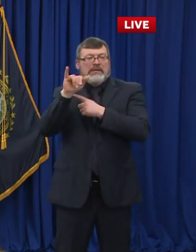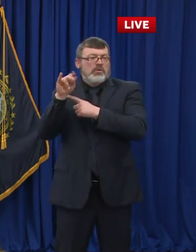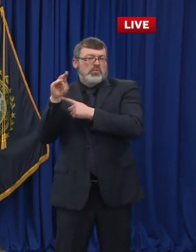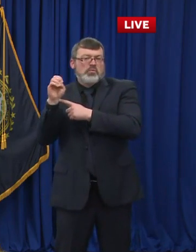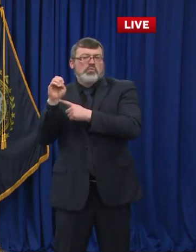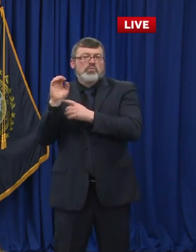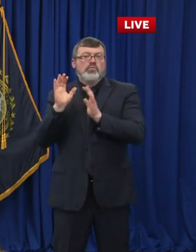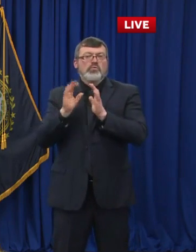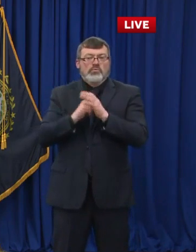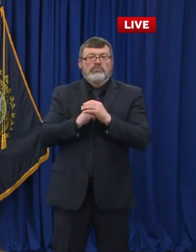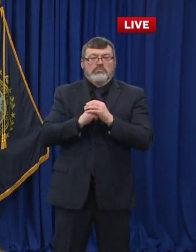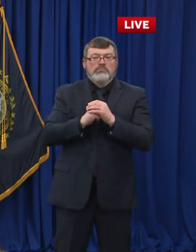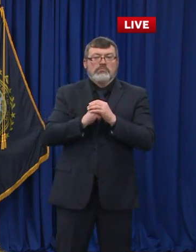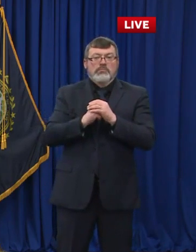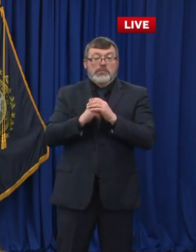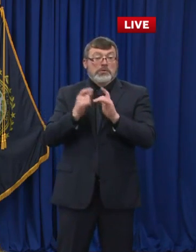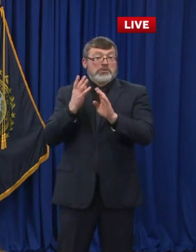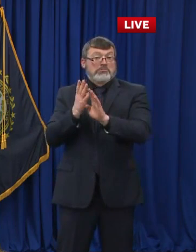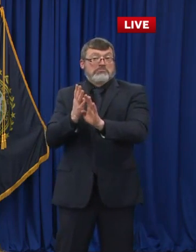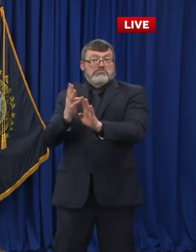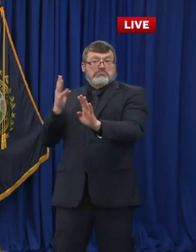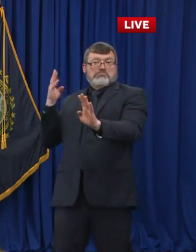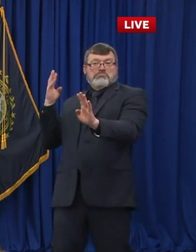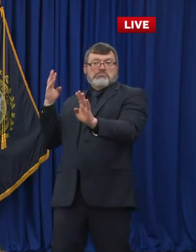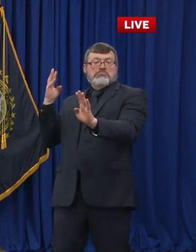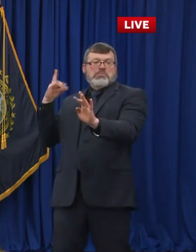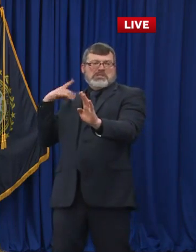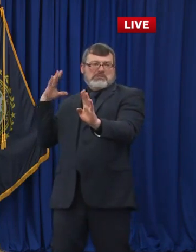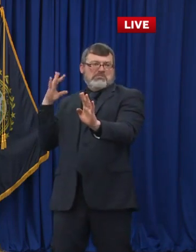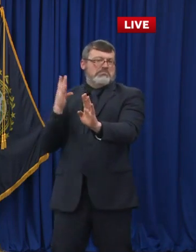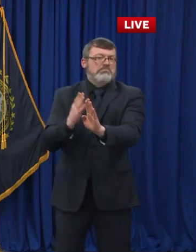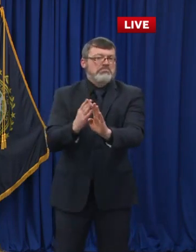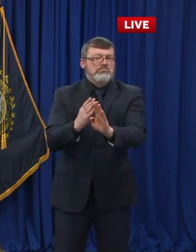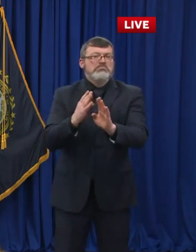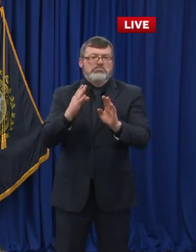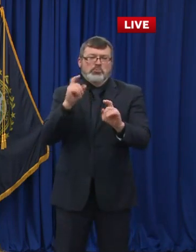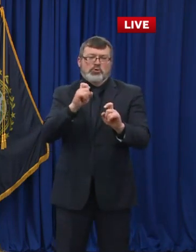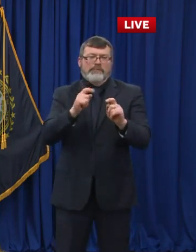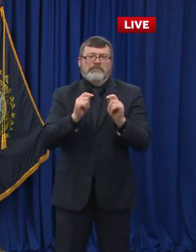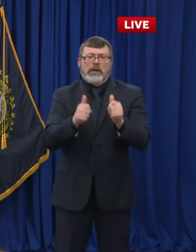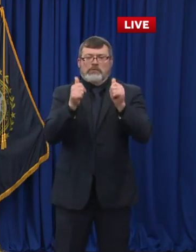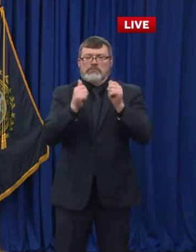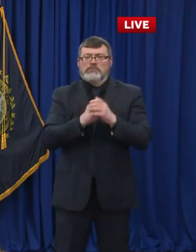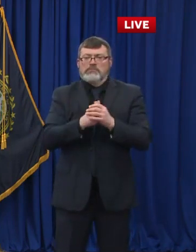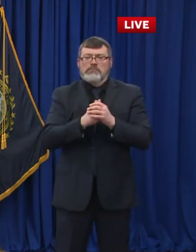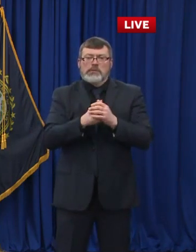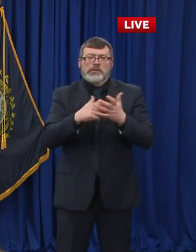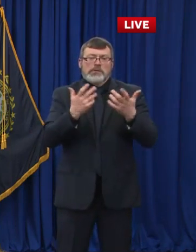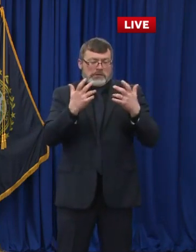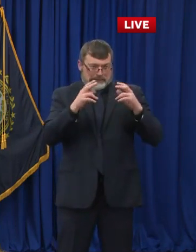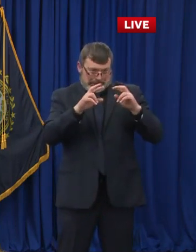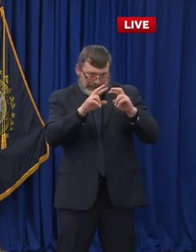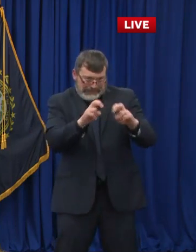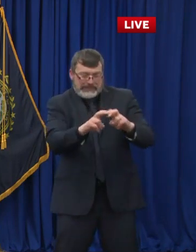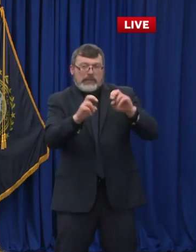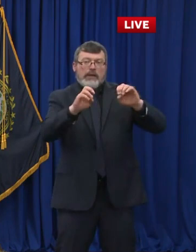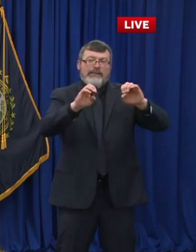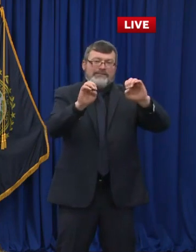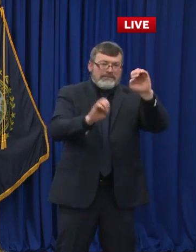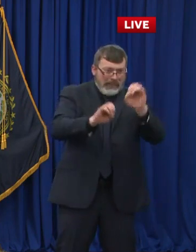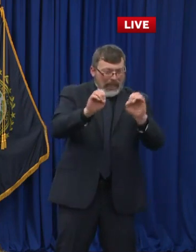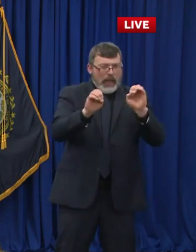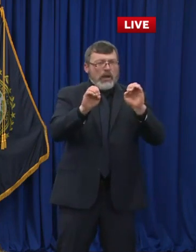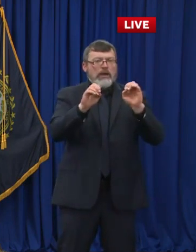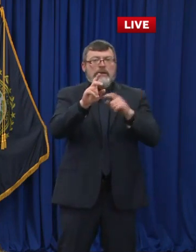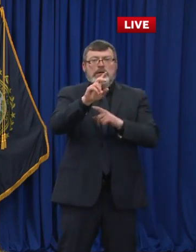will be brought down fairly quickly as we bring kids in to assess, evaluate, and discharge with an appropriate plan of care back to the